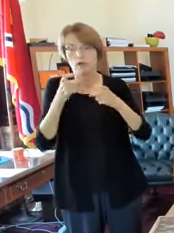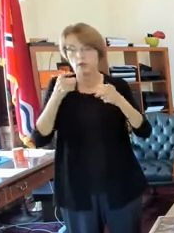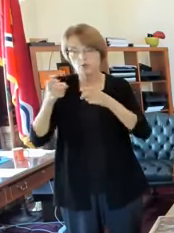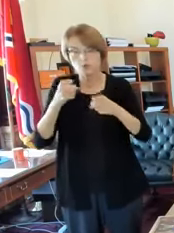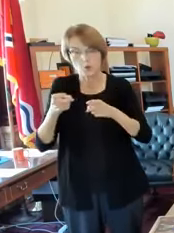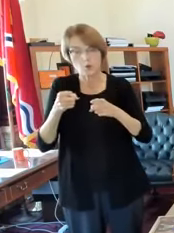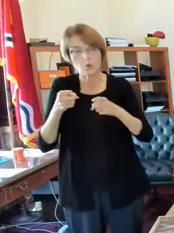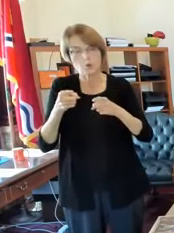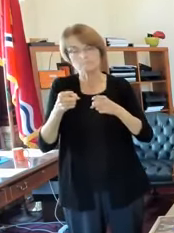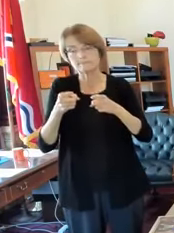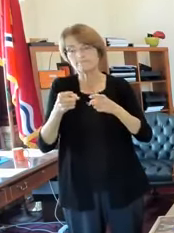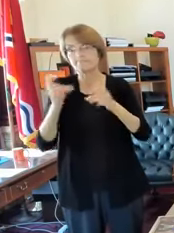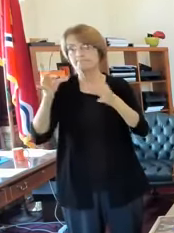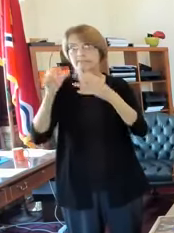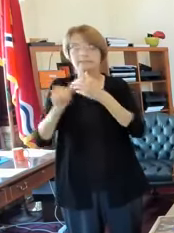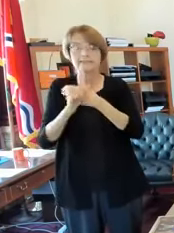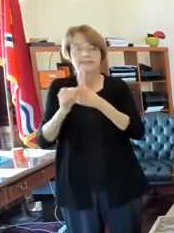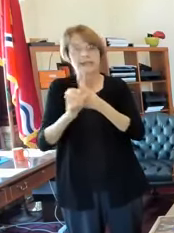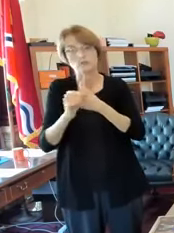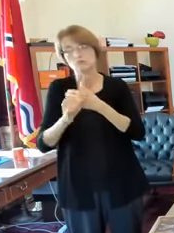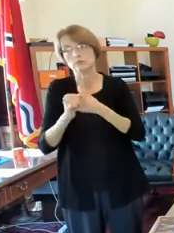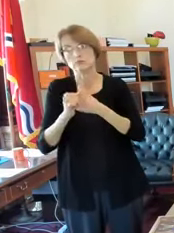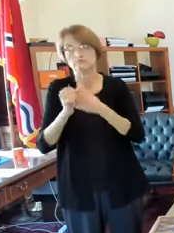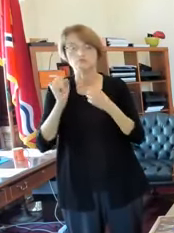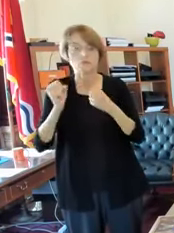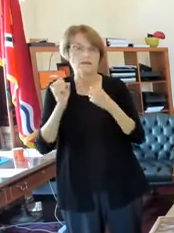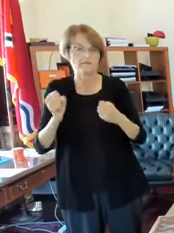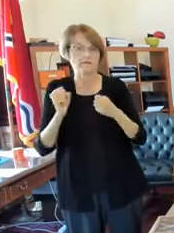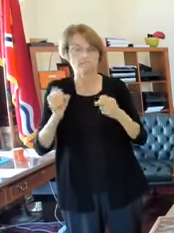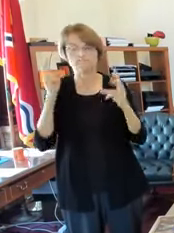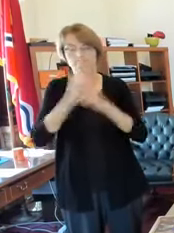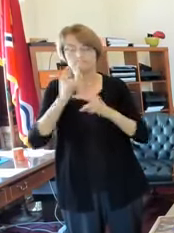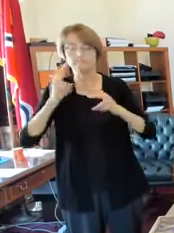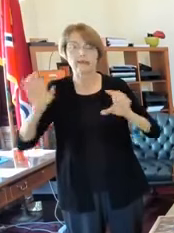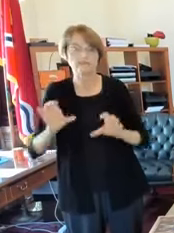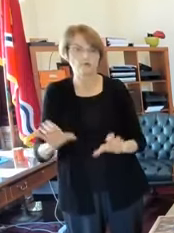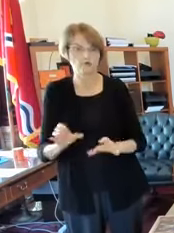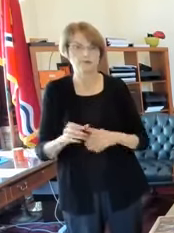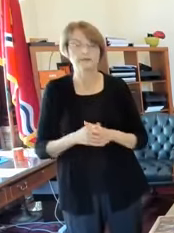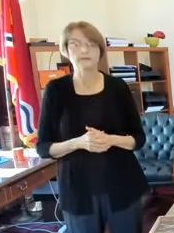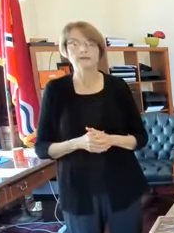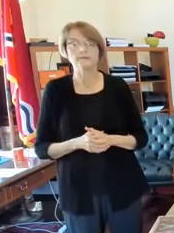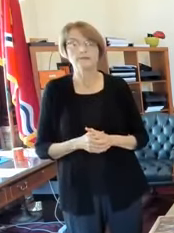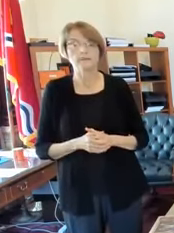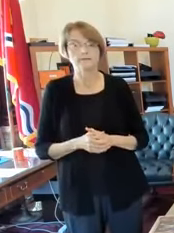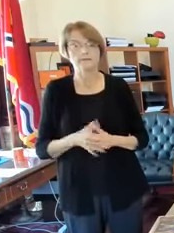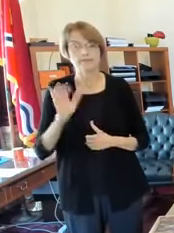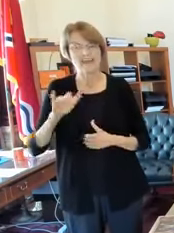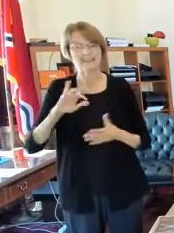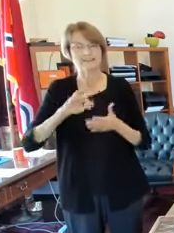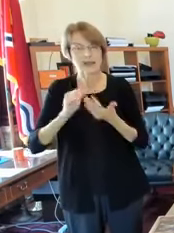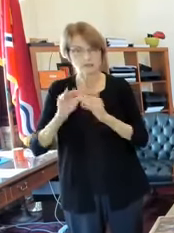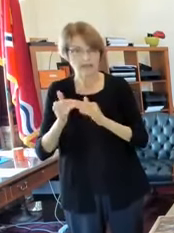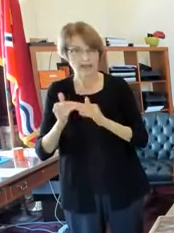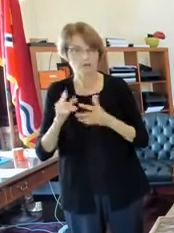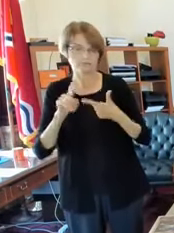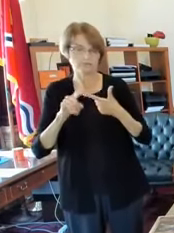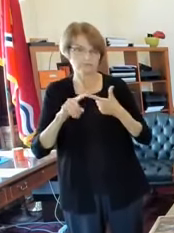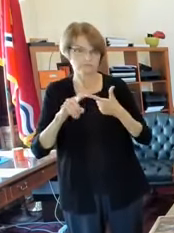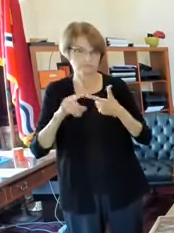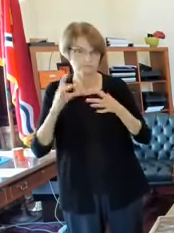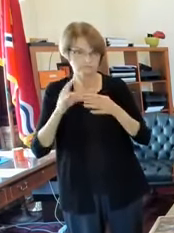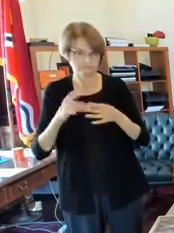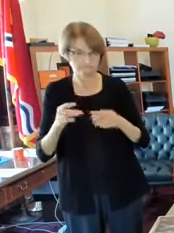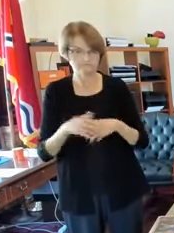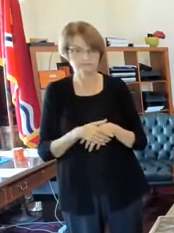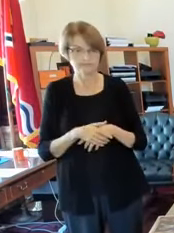on this raucous behavior. So that's downtown. I